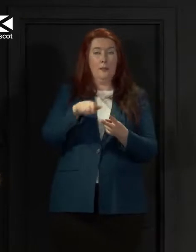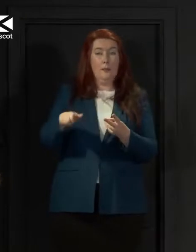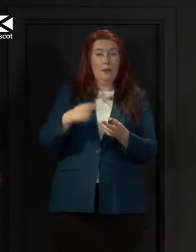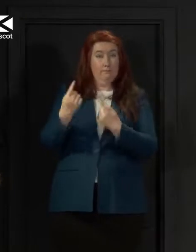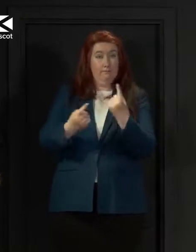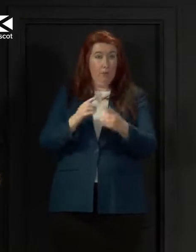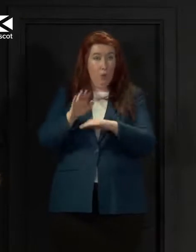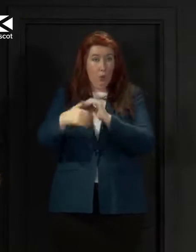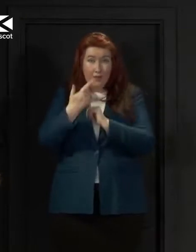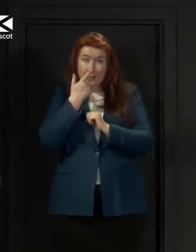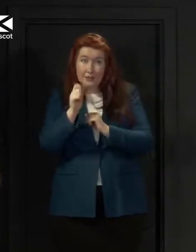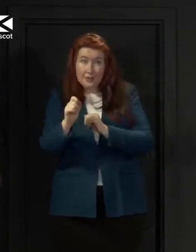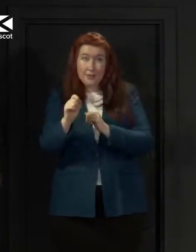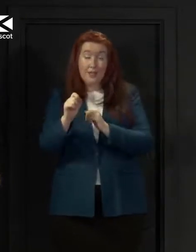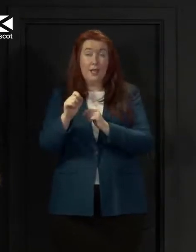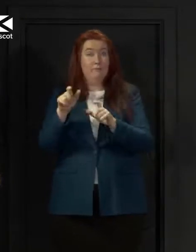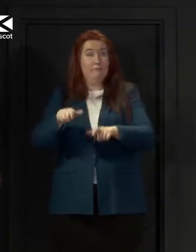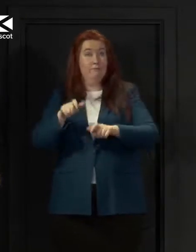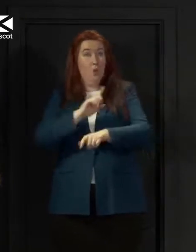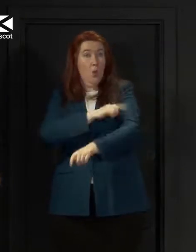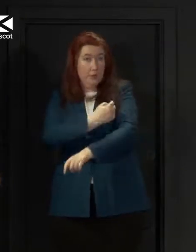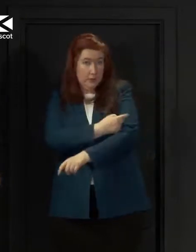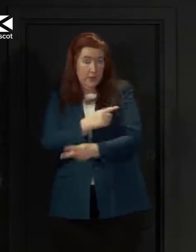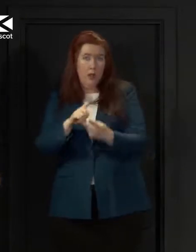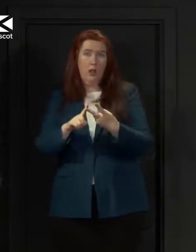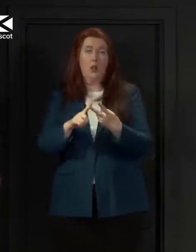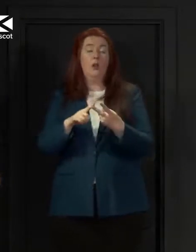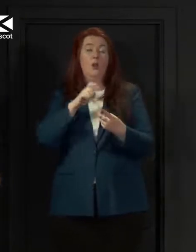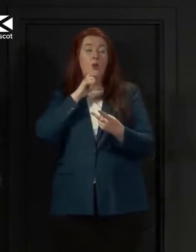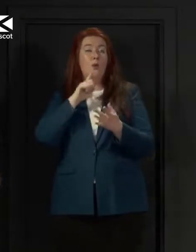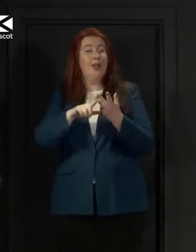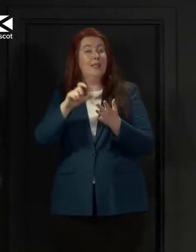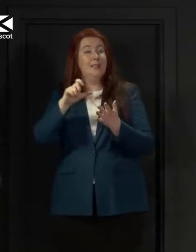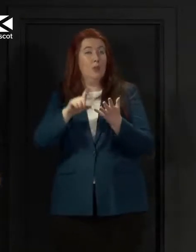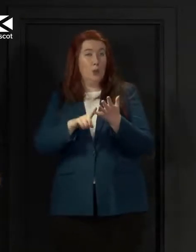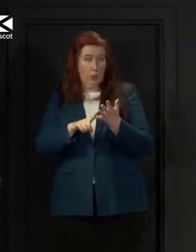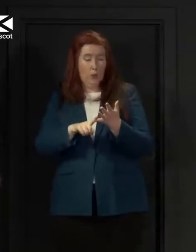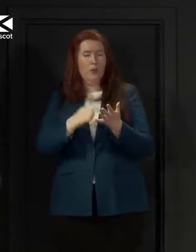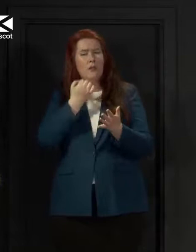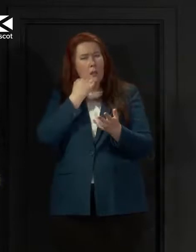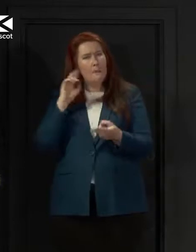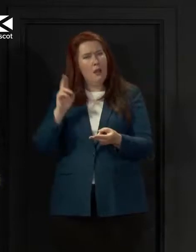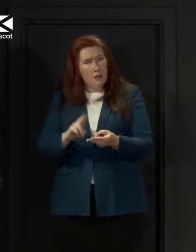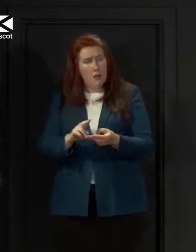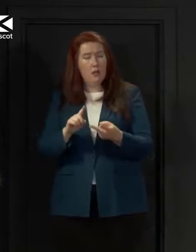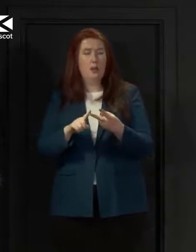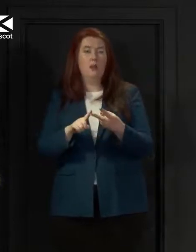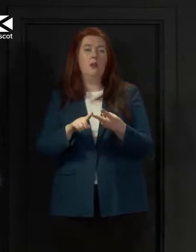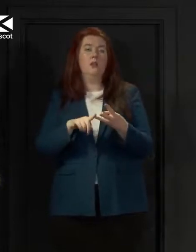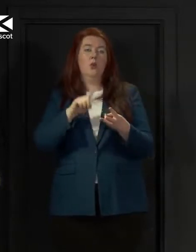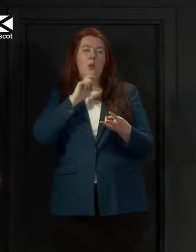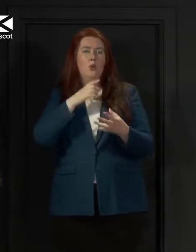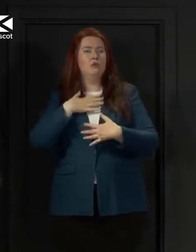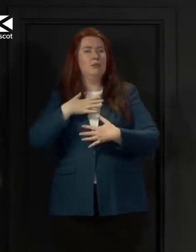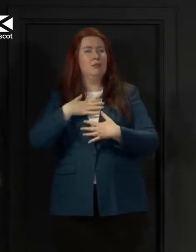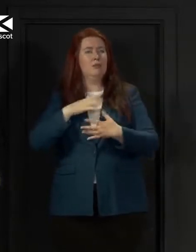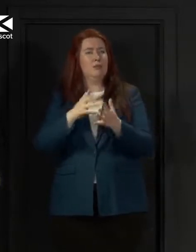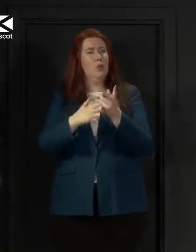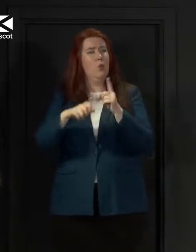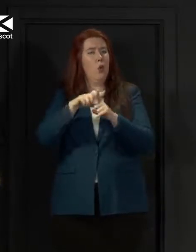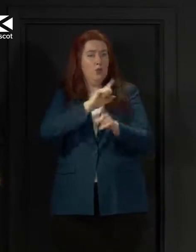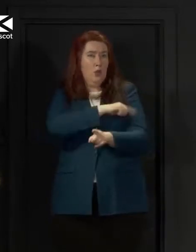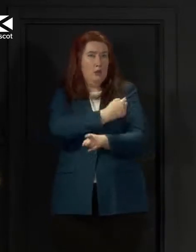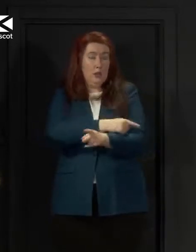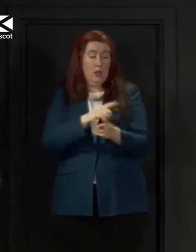over 70 in our hospital setting those in ICU you'll see the number is coming down those in respiratory wards there is